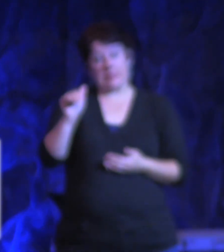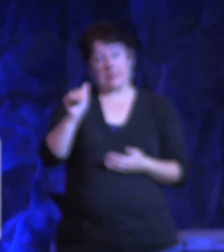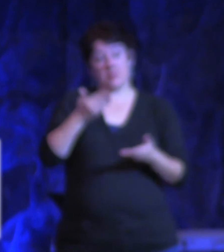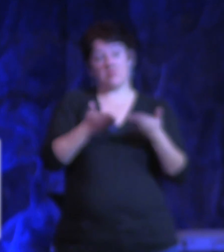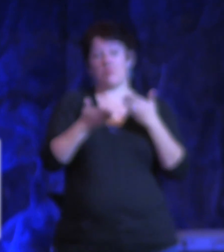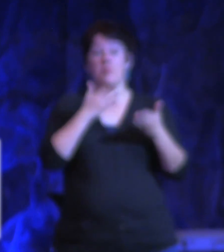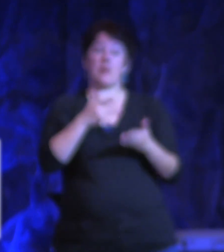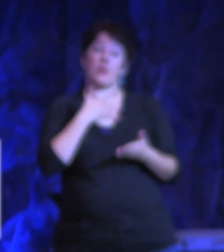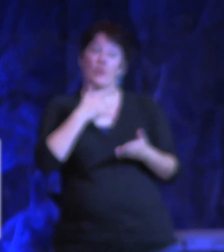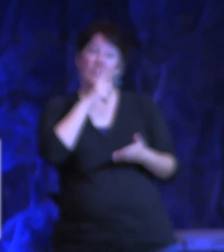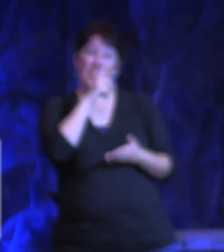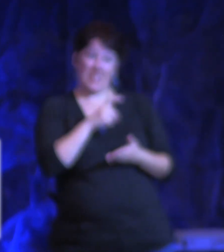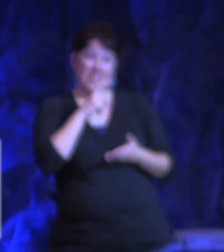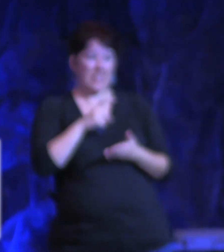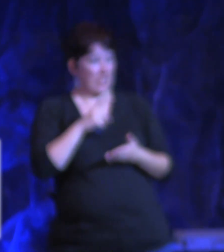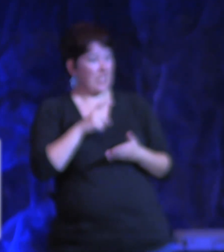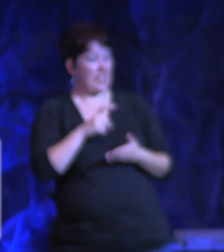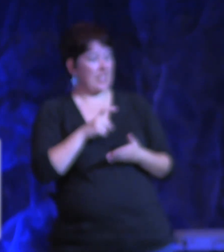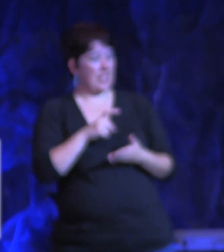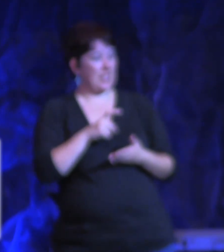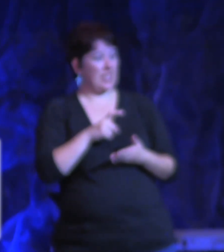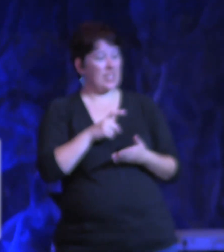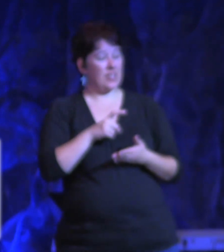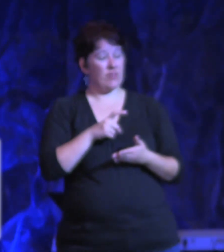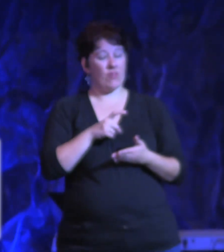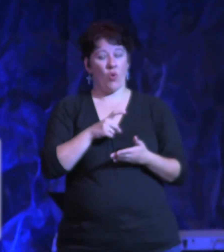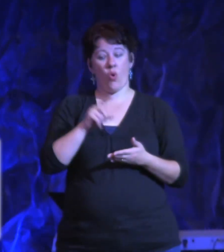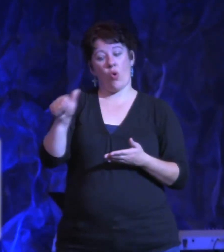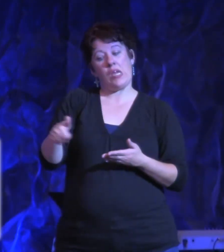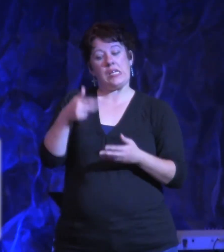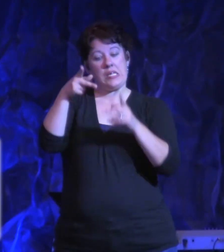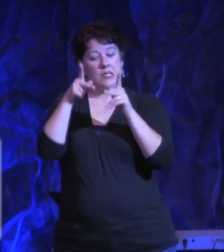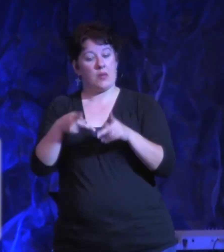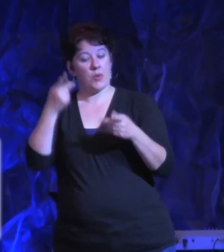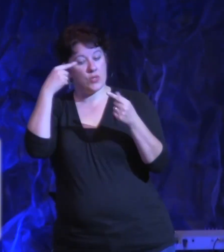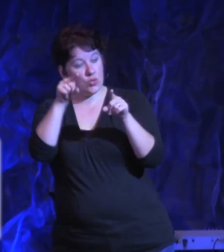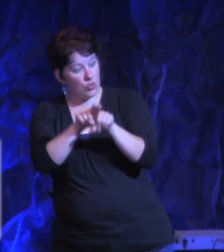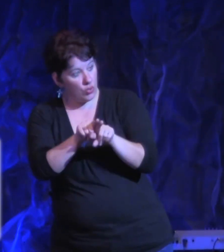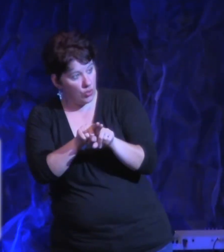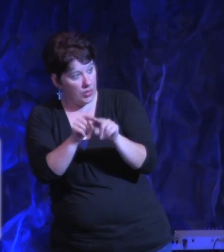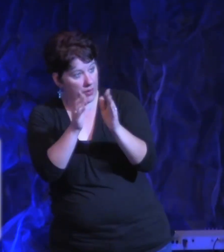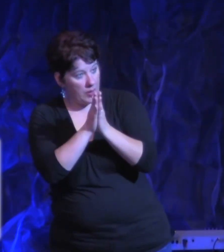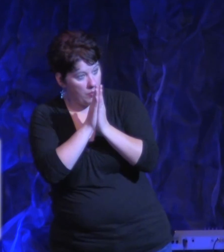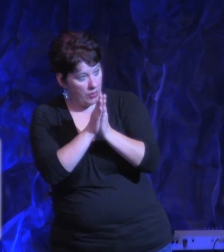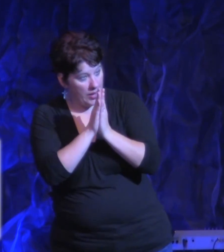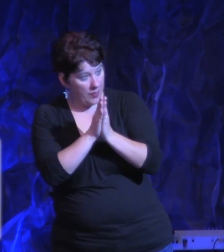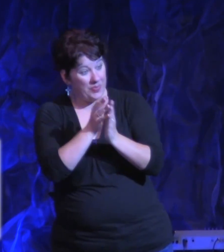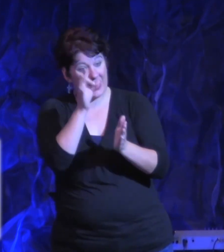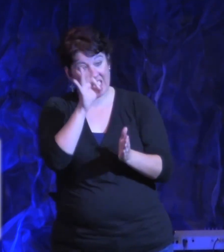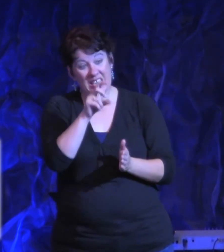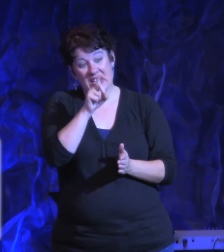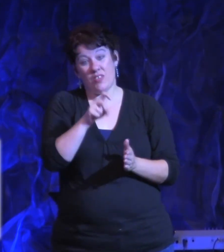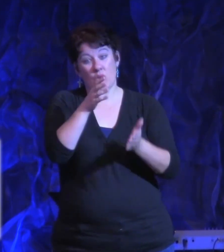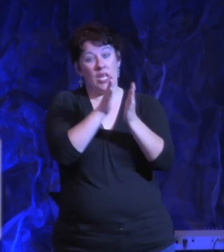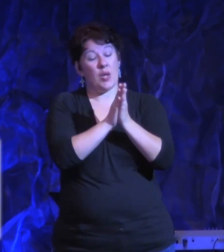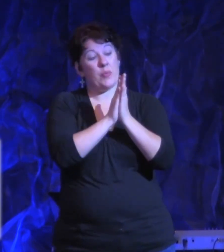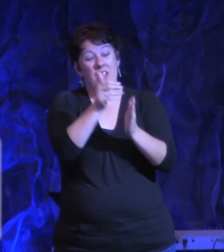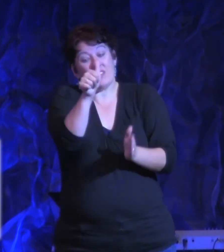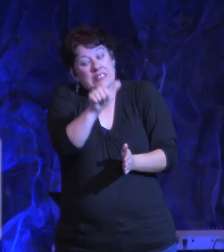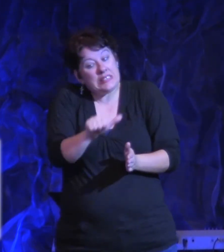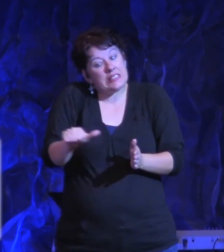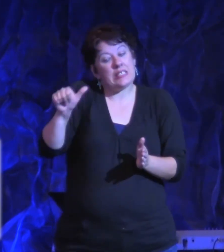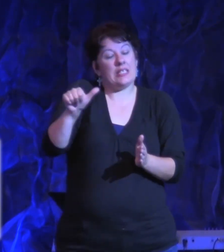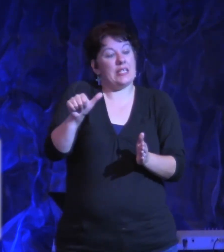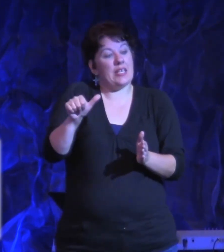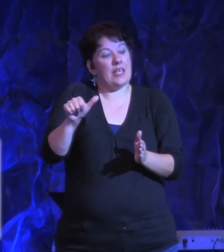a need for somebody to pray with you, stand with you. There's power in agreement. Amen. So we're going to open up the altars. If you need prayer for anything, we'll be up